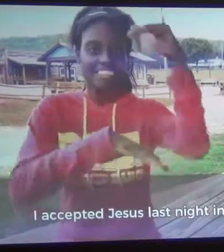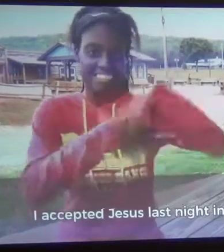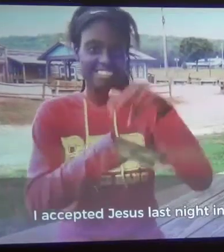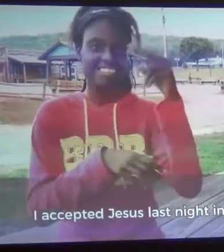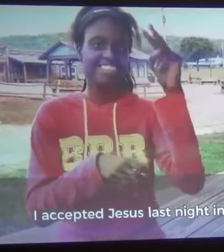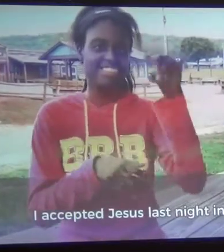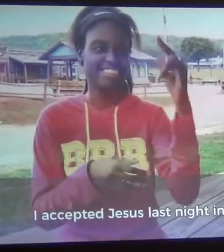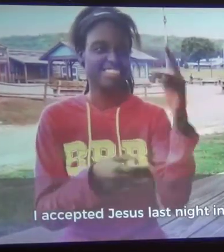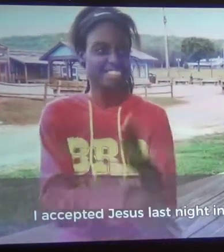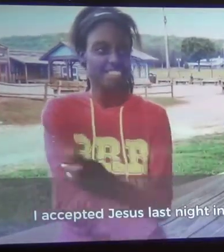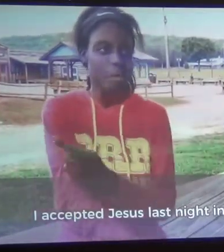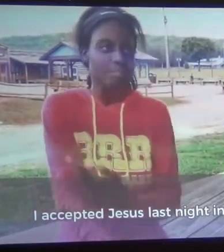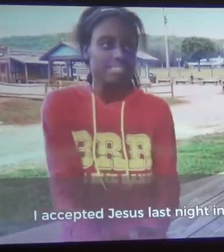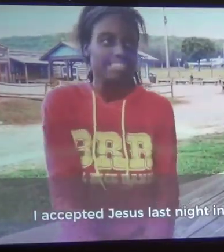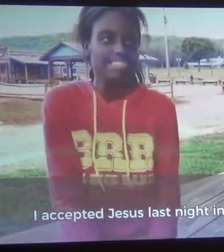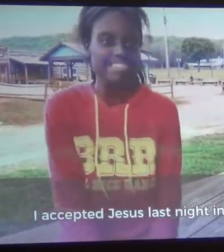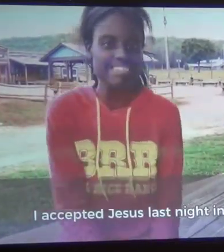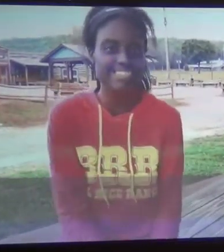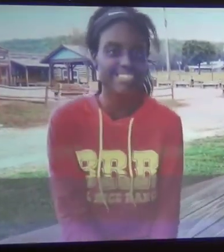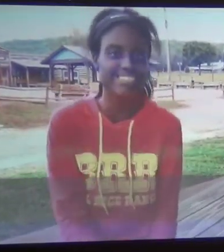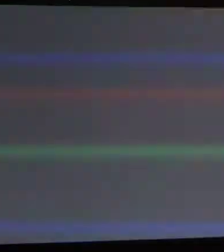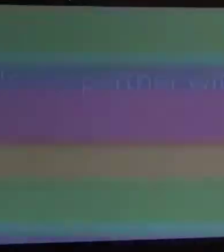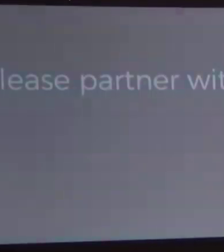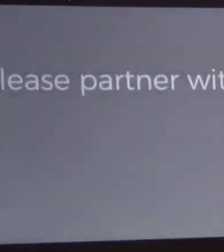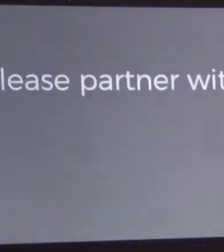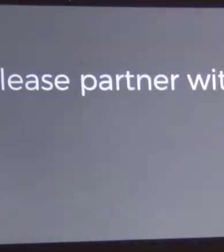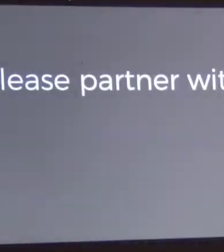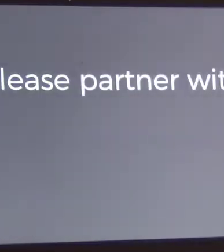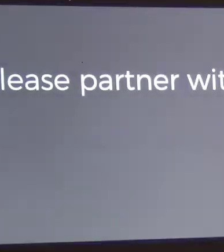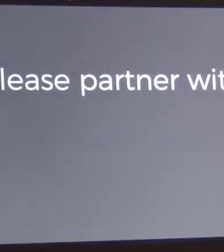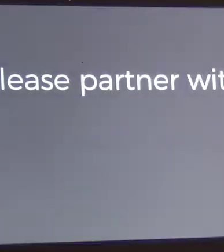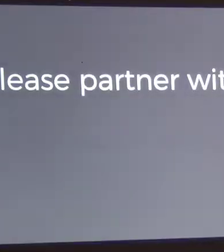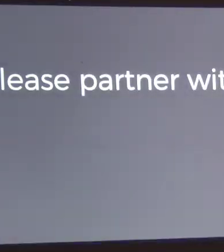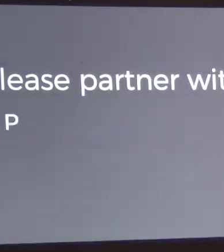when there was a lot